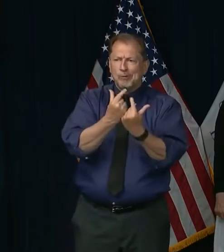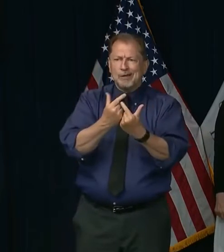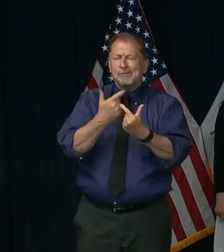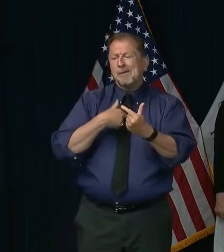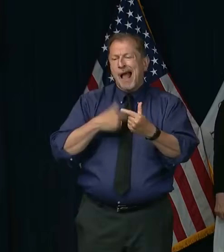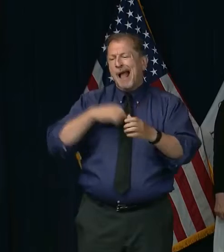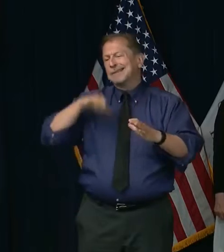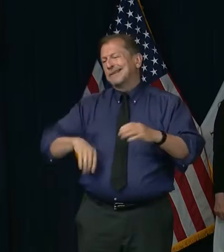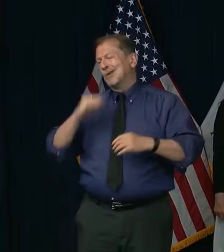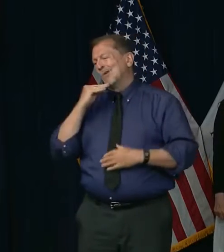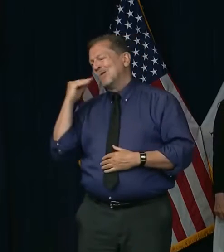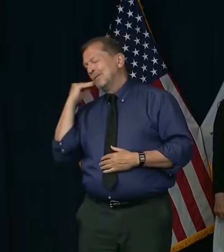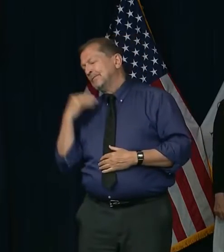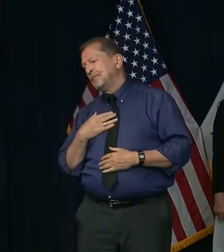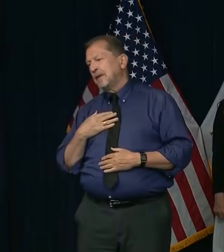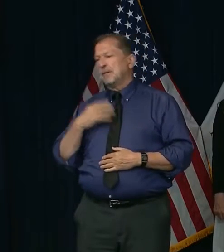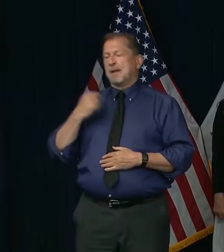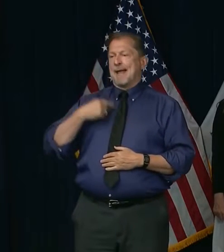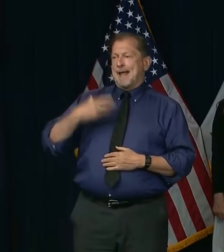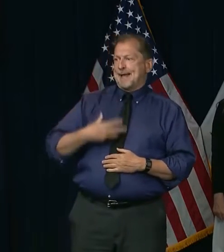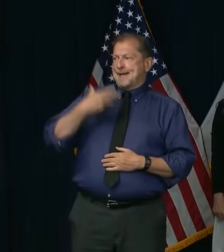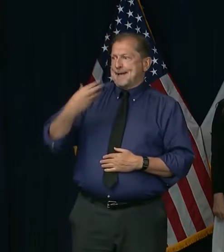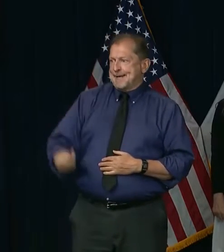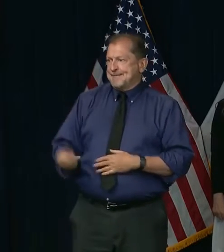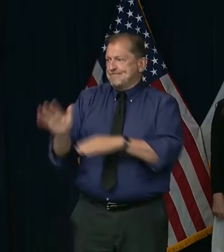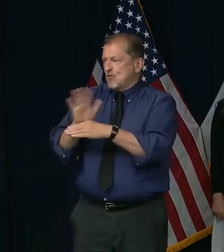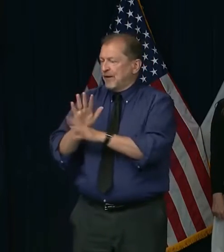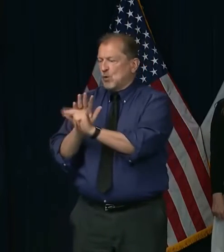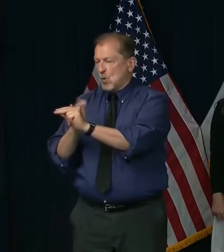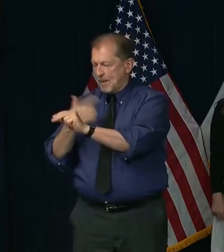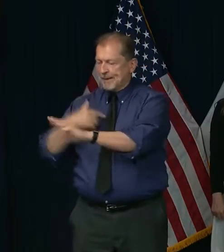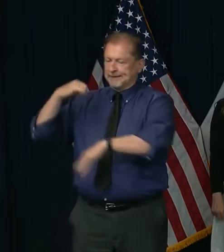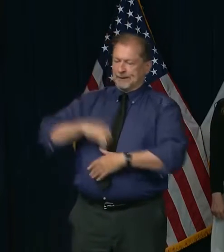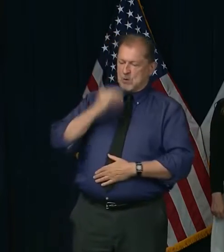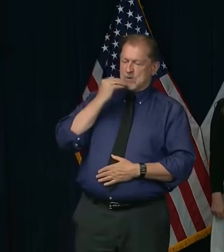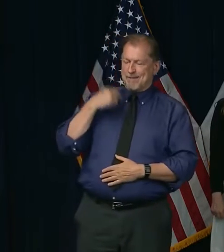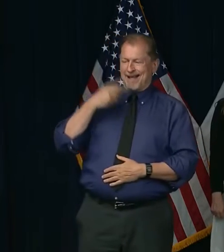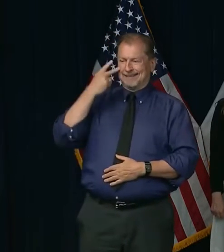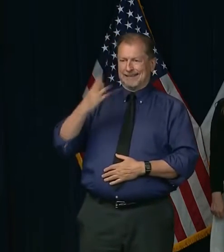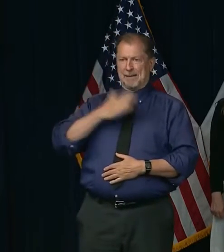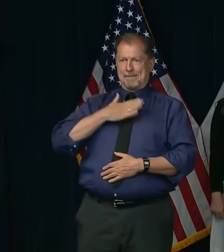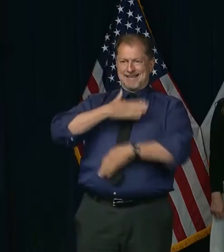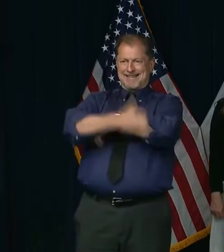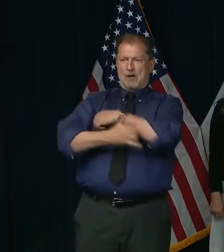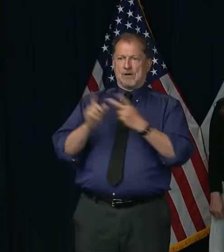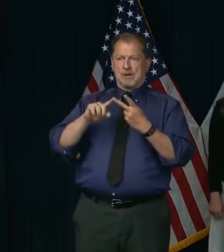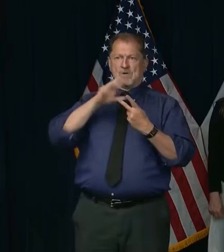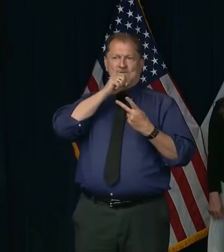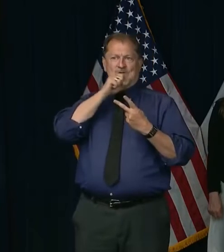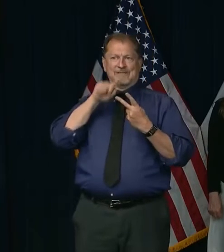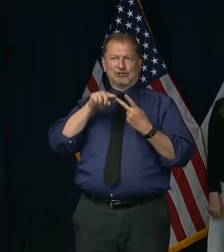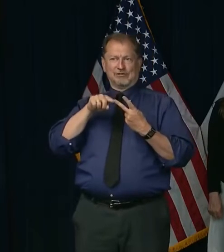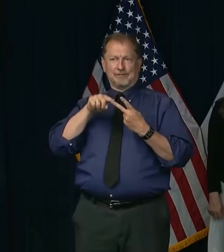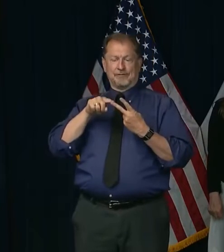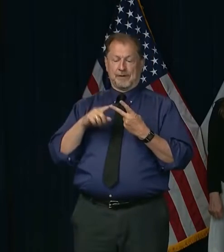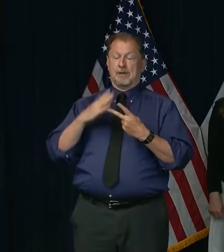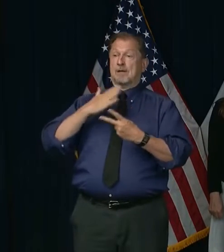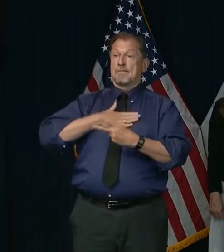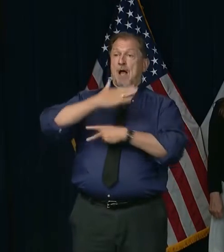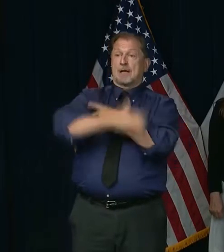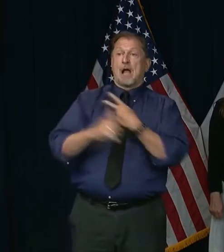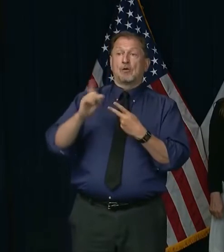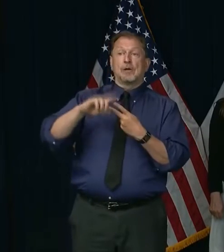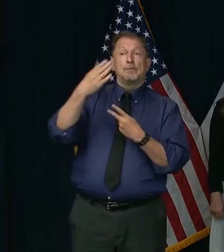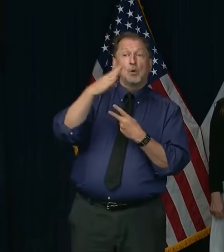reconsidering going out in that large group gathering. Maybe you'll reconsider going to an